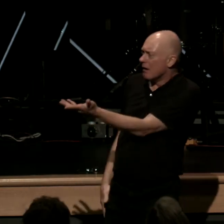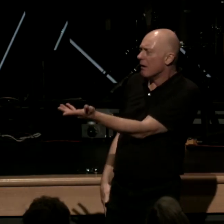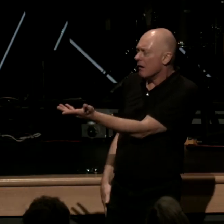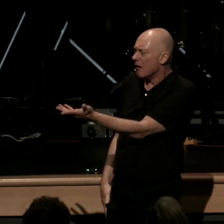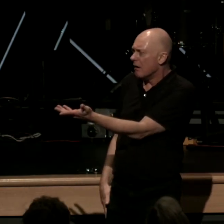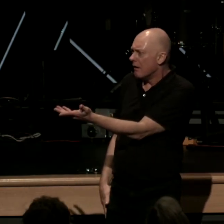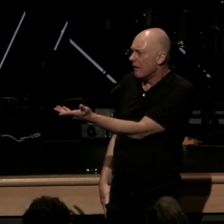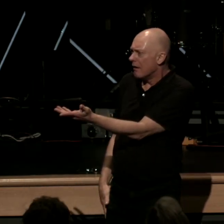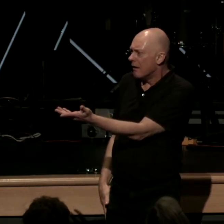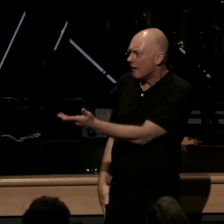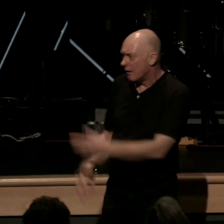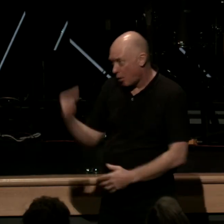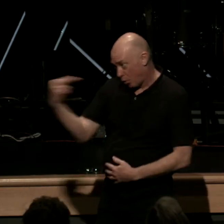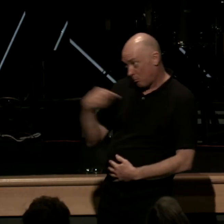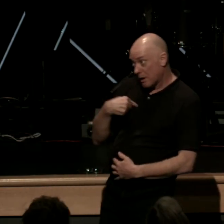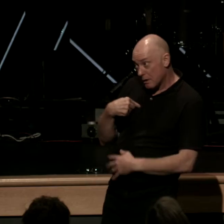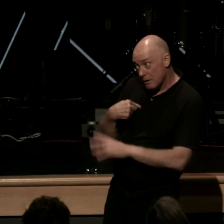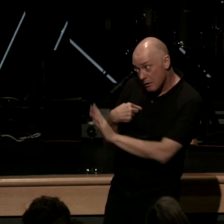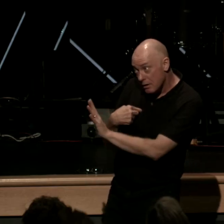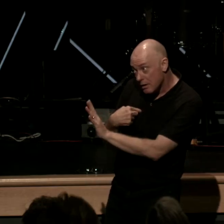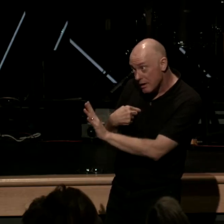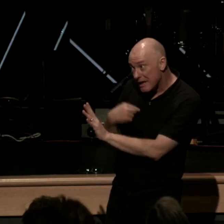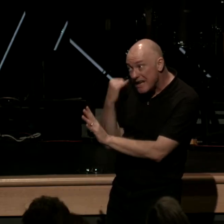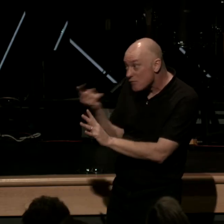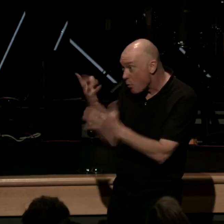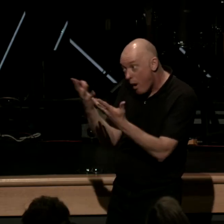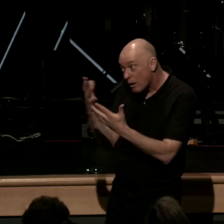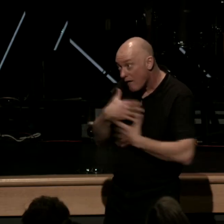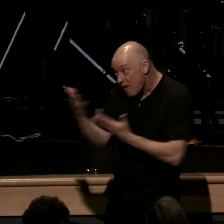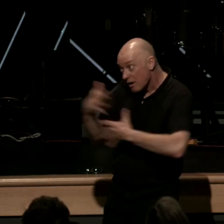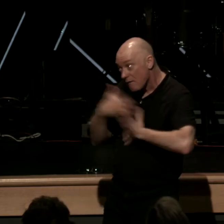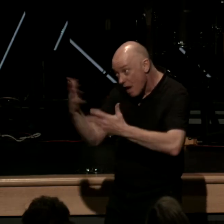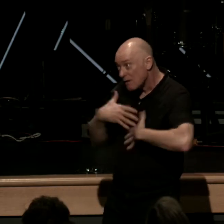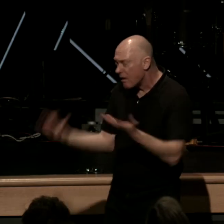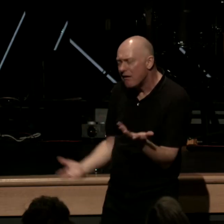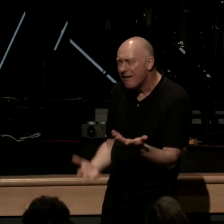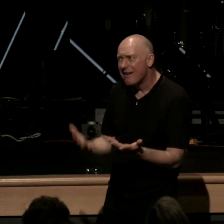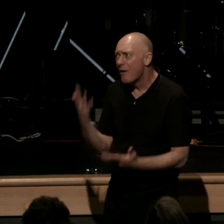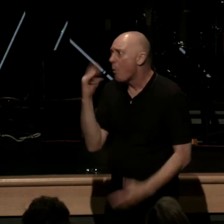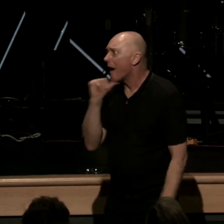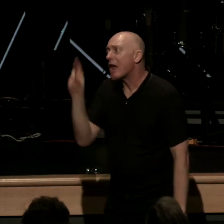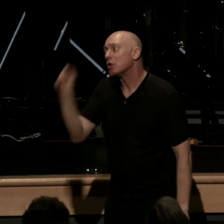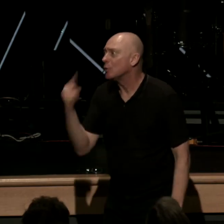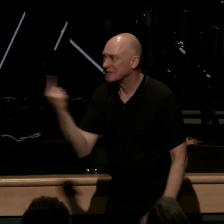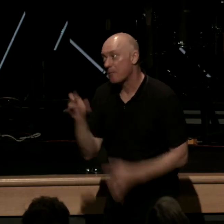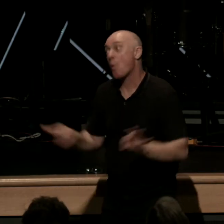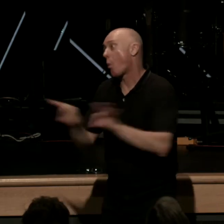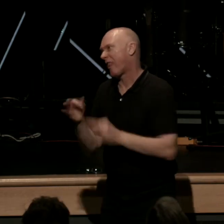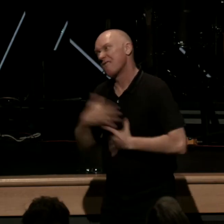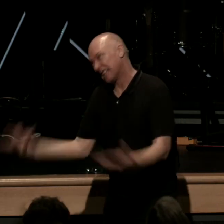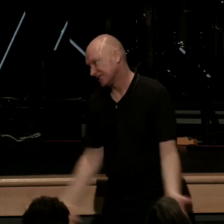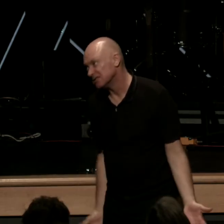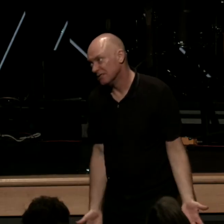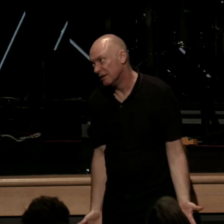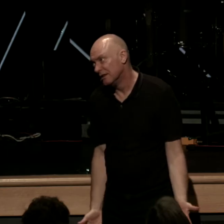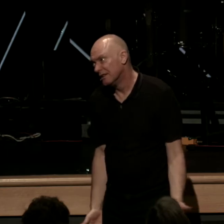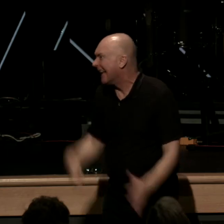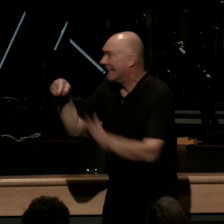look here brother Martin if you're going to confess so much why don't you do something worth confessing kill your mother or